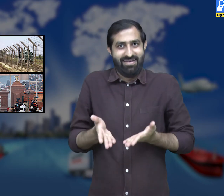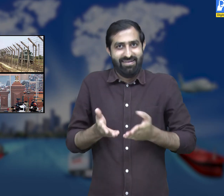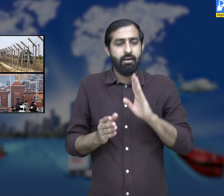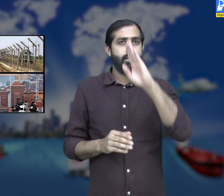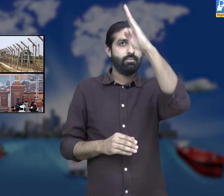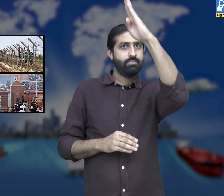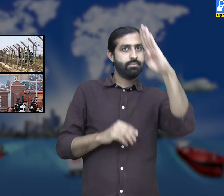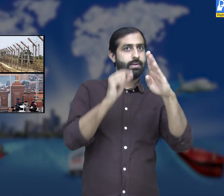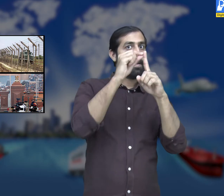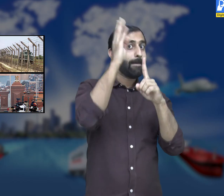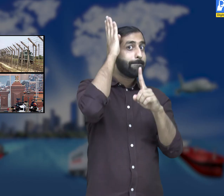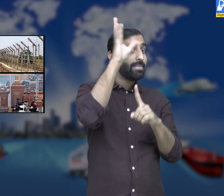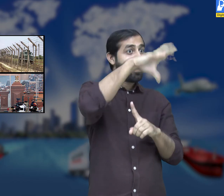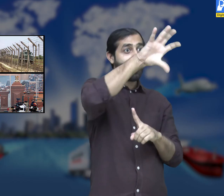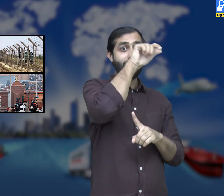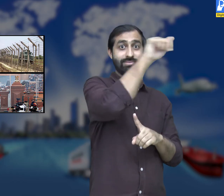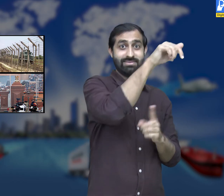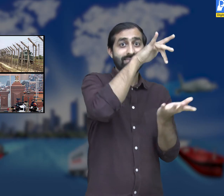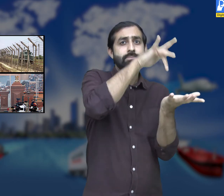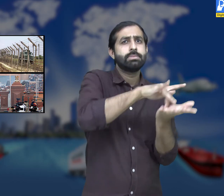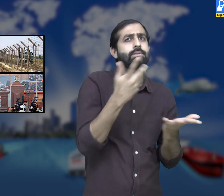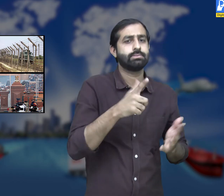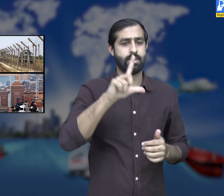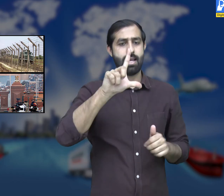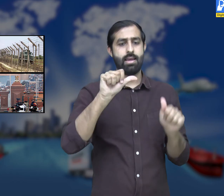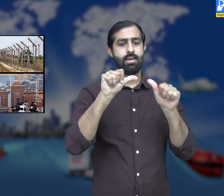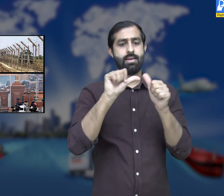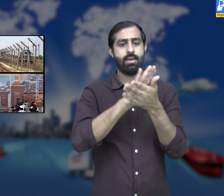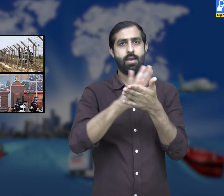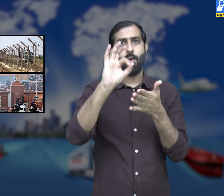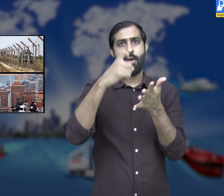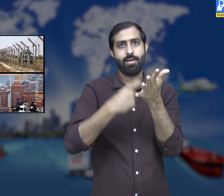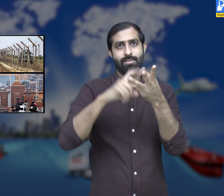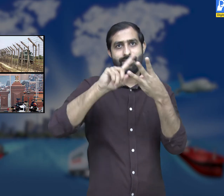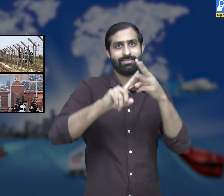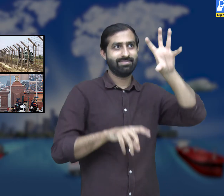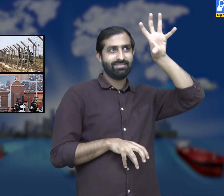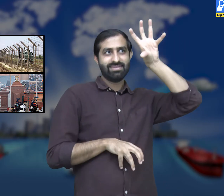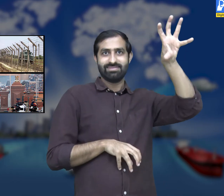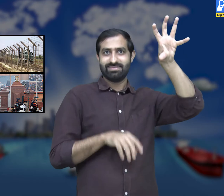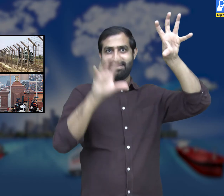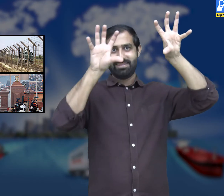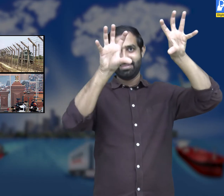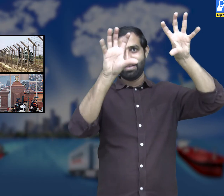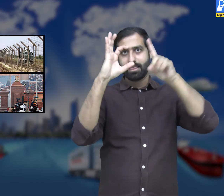Delhi is the capital city of India and Lahore is a city in Pakistan.